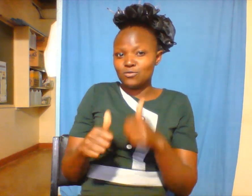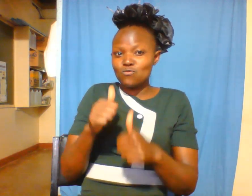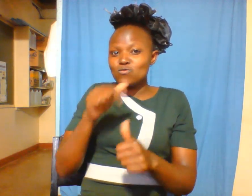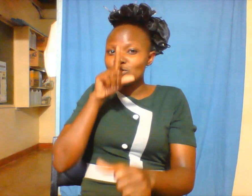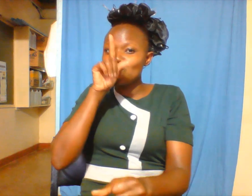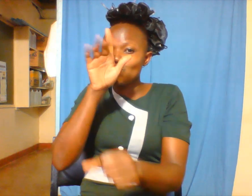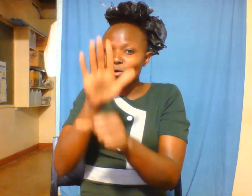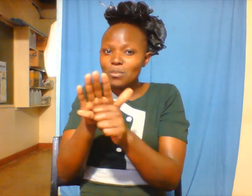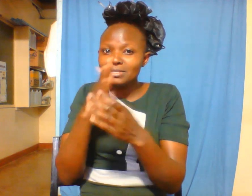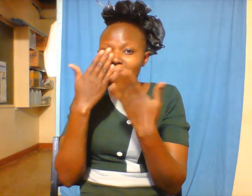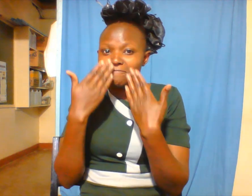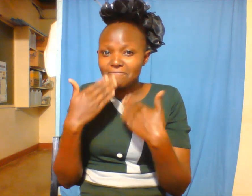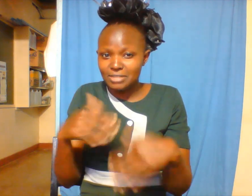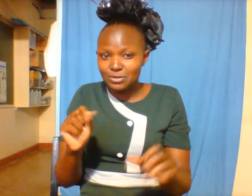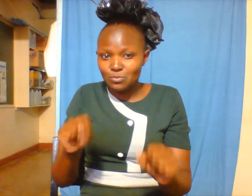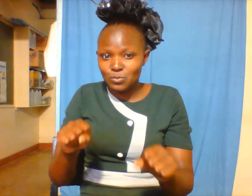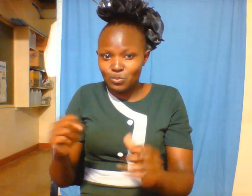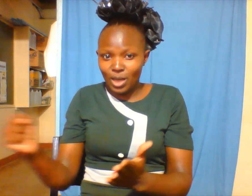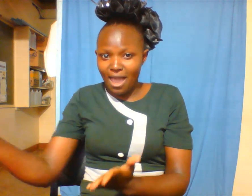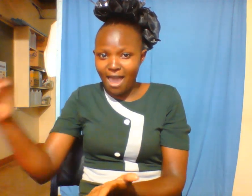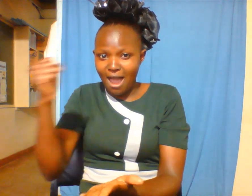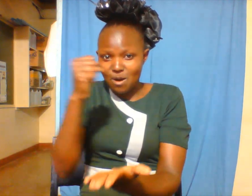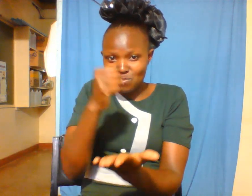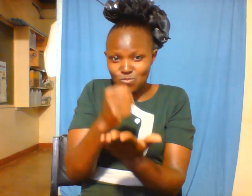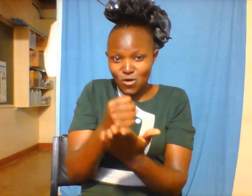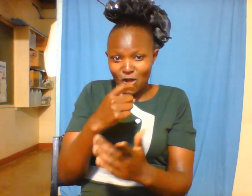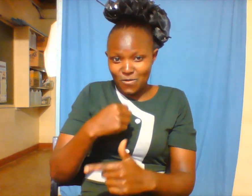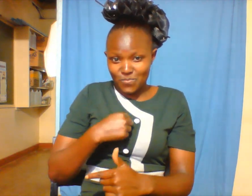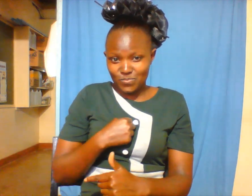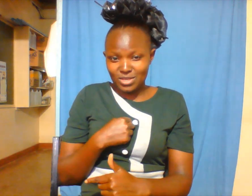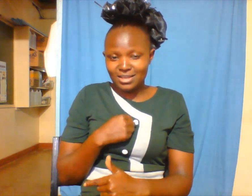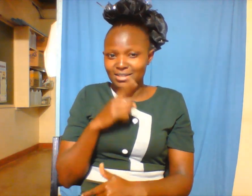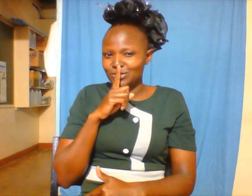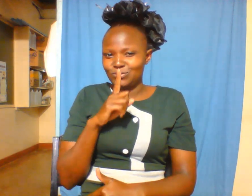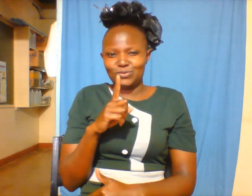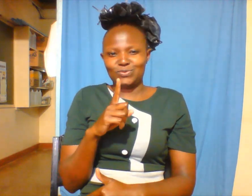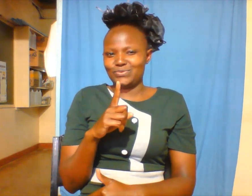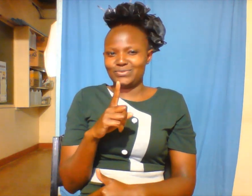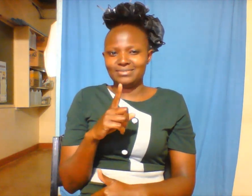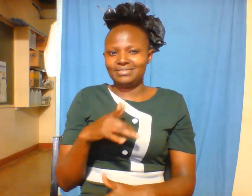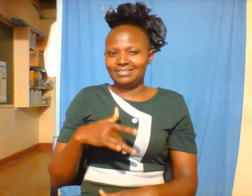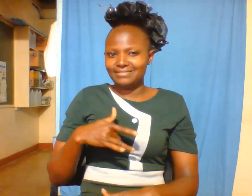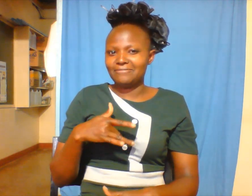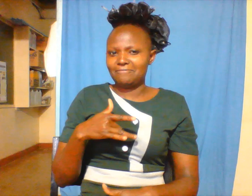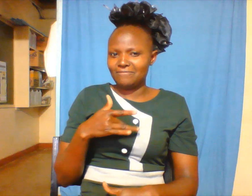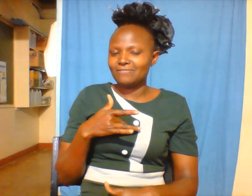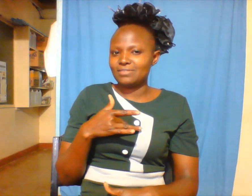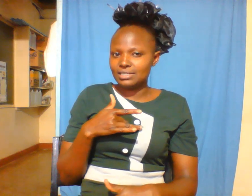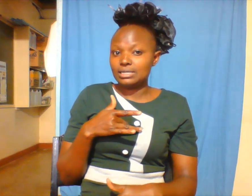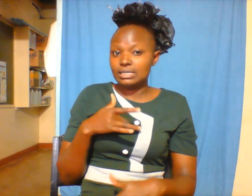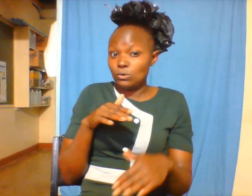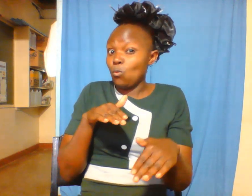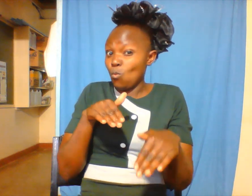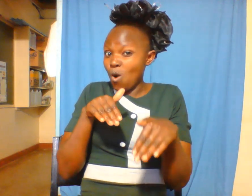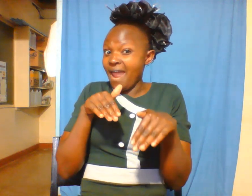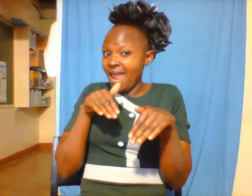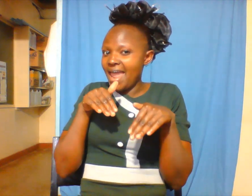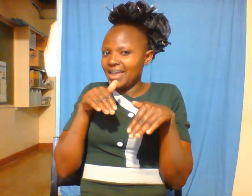to employ me. And so I am really looking forward to